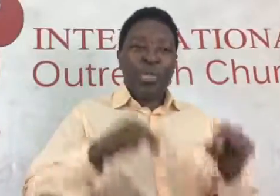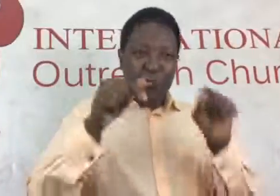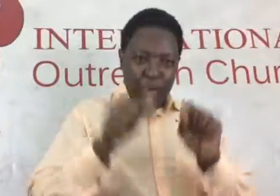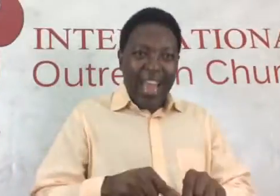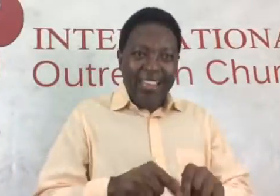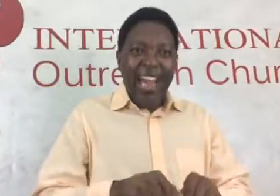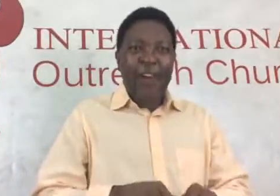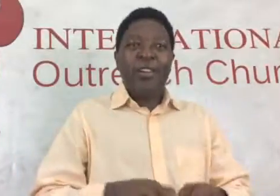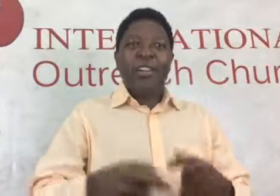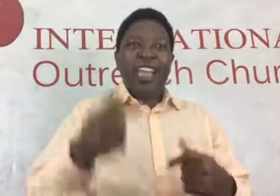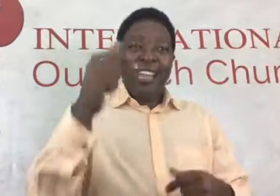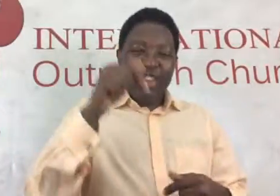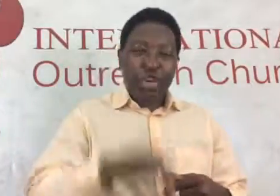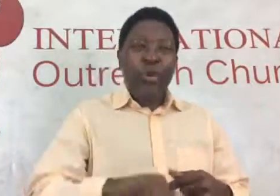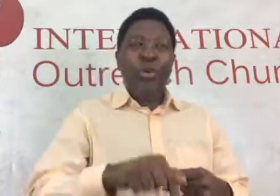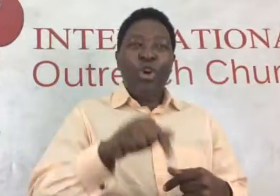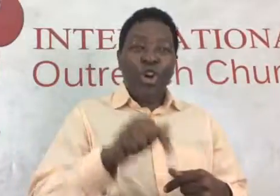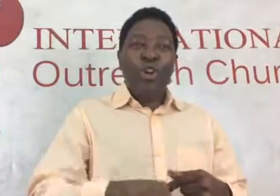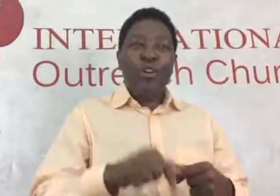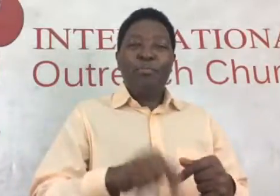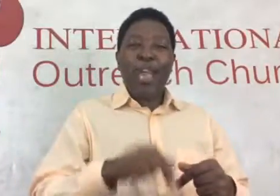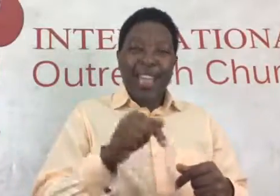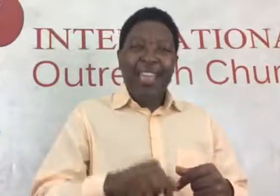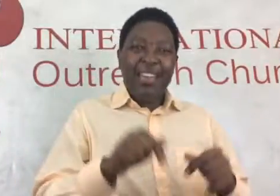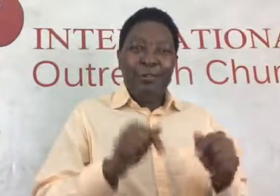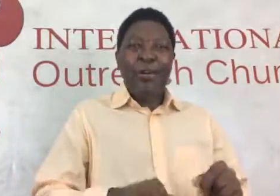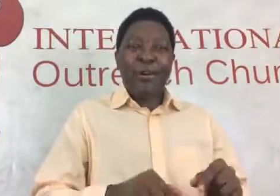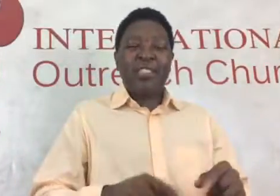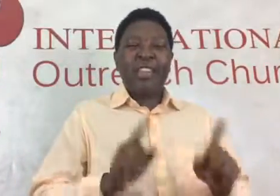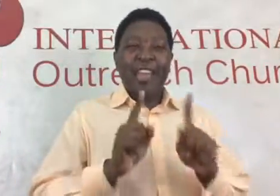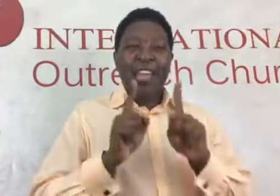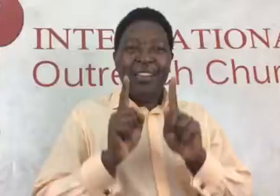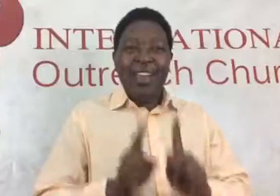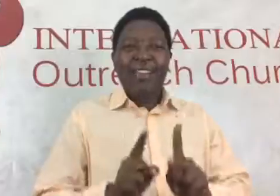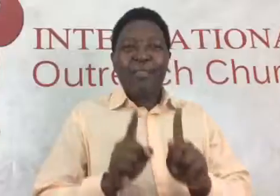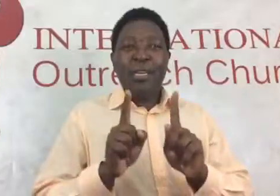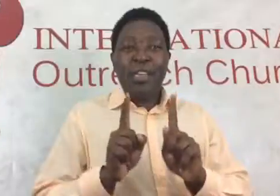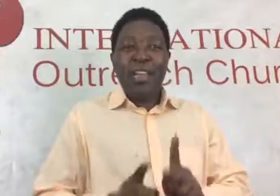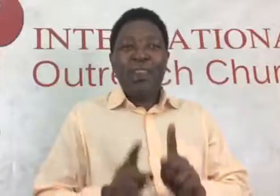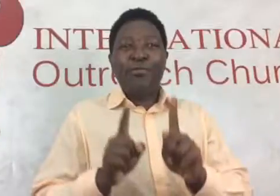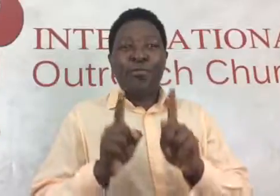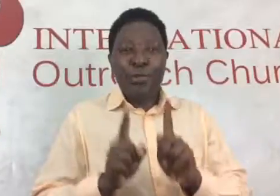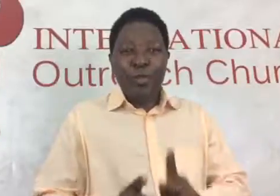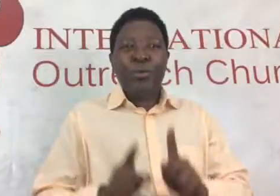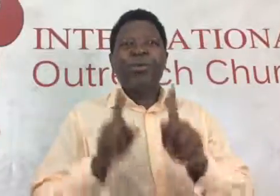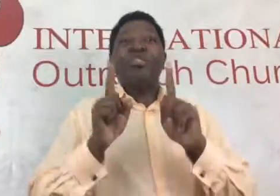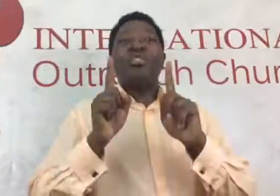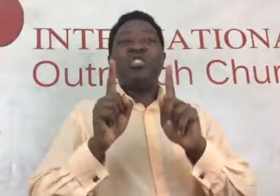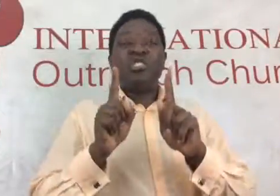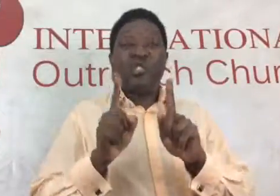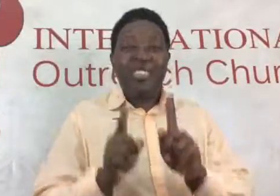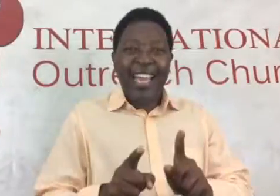me right now and go on my inbox and let me hear from you today.